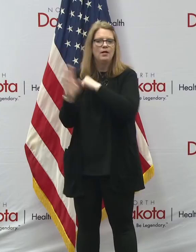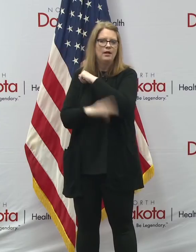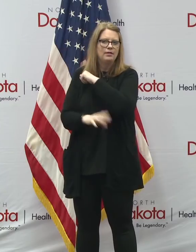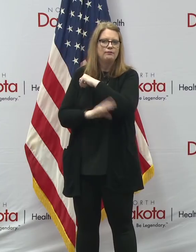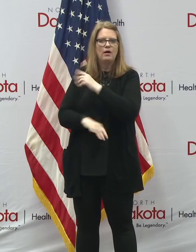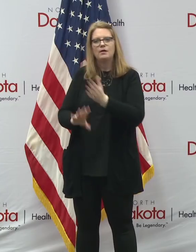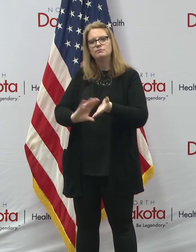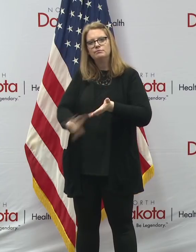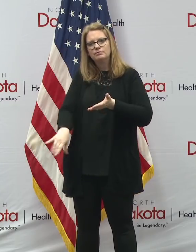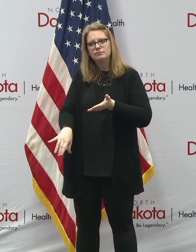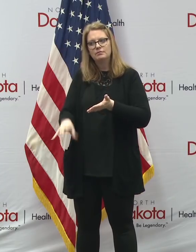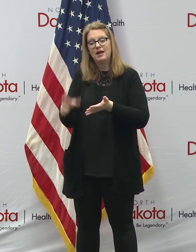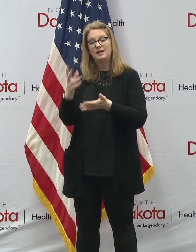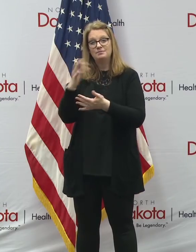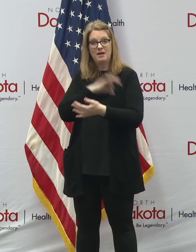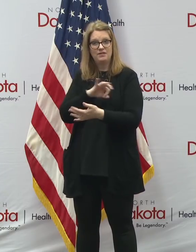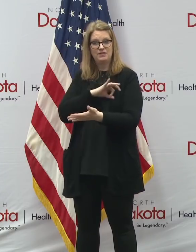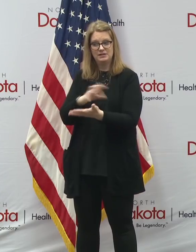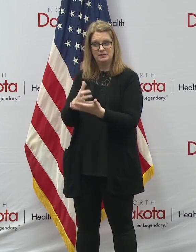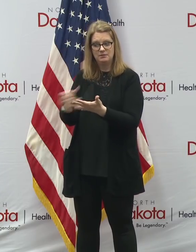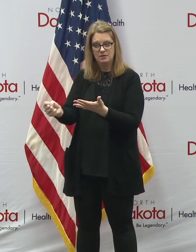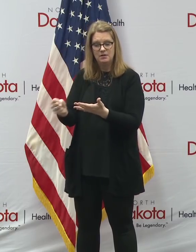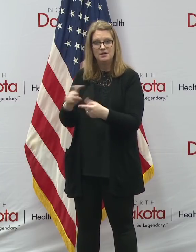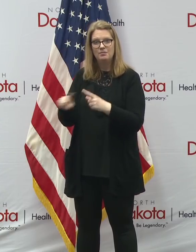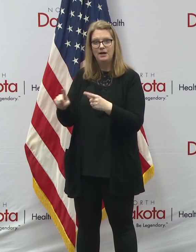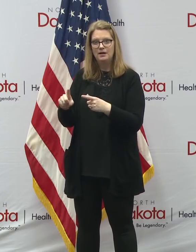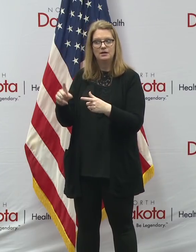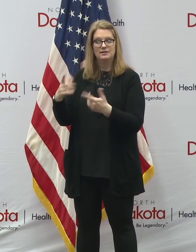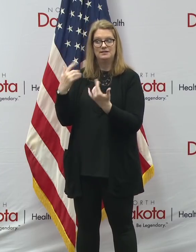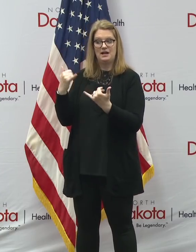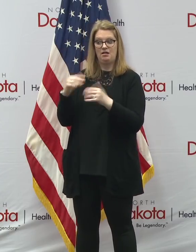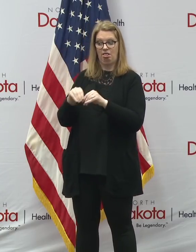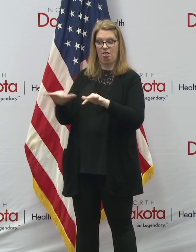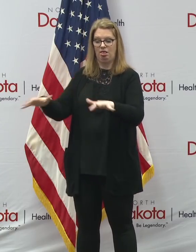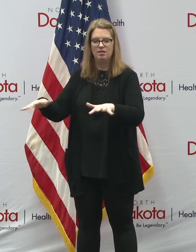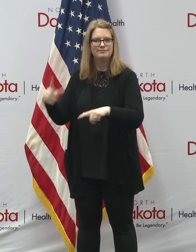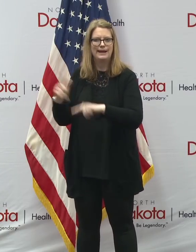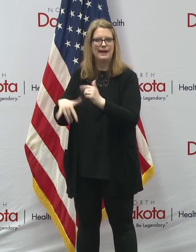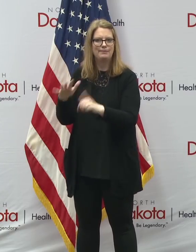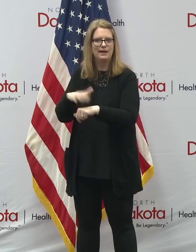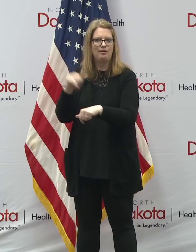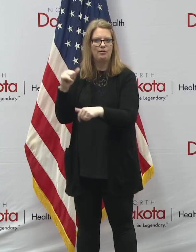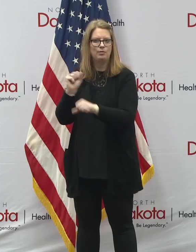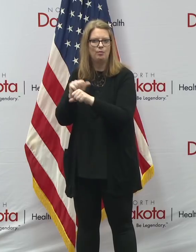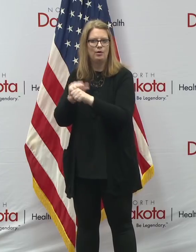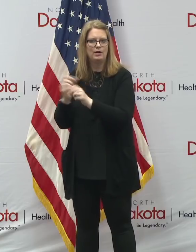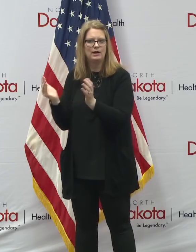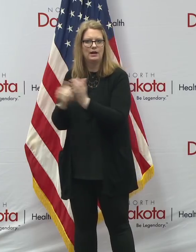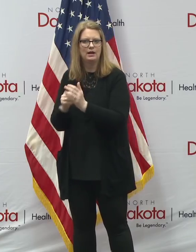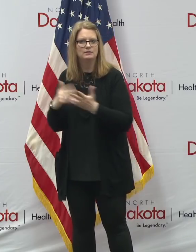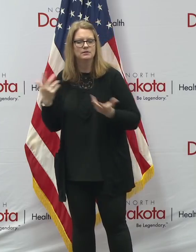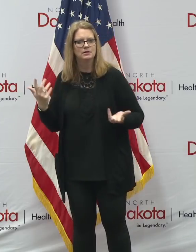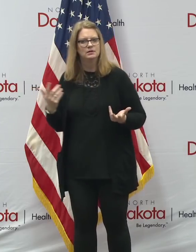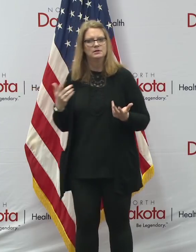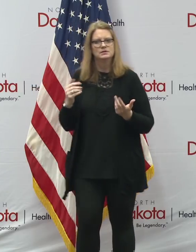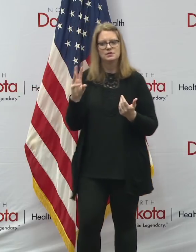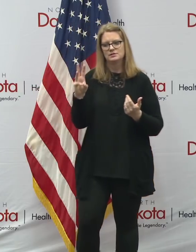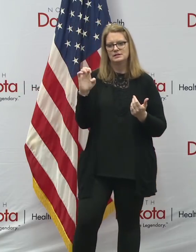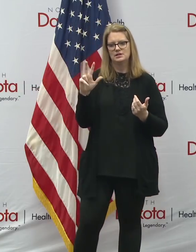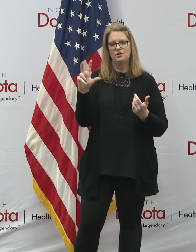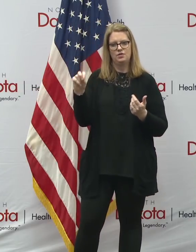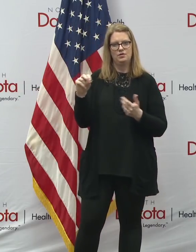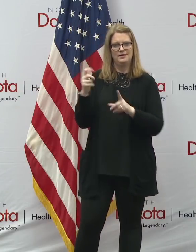up all their benefits, but due to the pandemic are not being called back to work thirty seven and thirty have have applied for that.